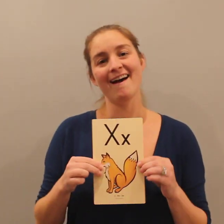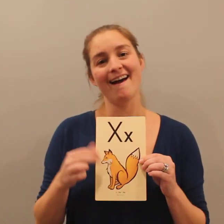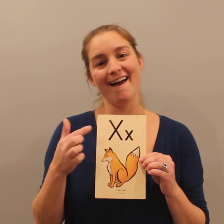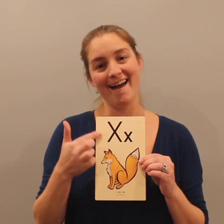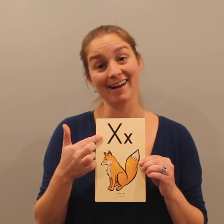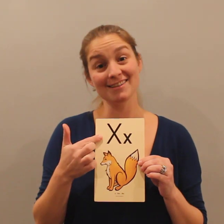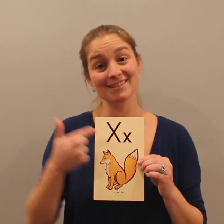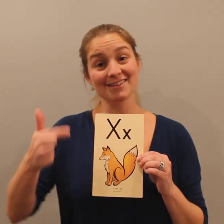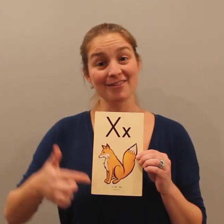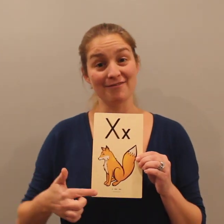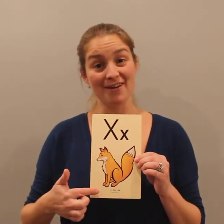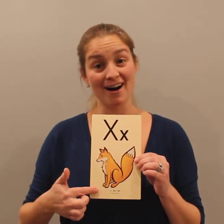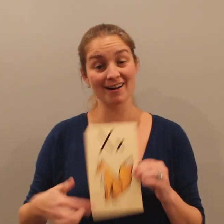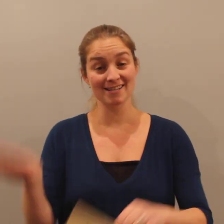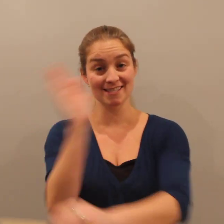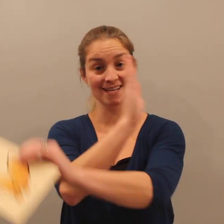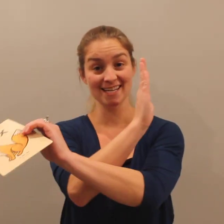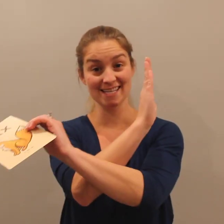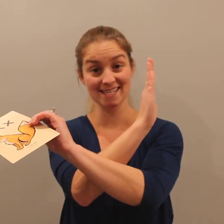X, fox, x.